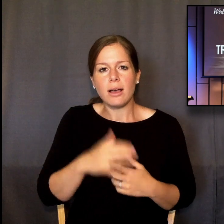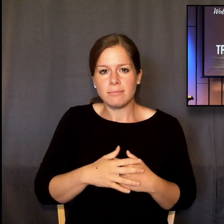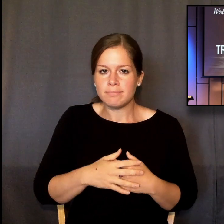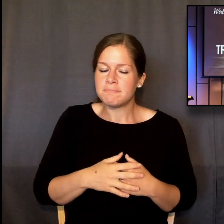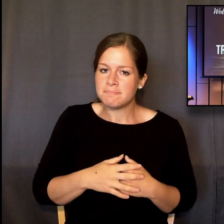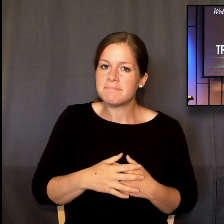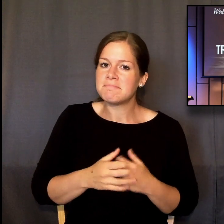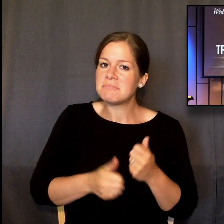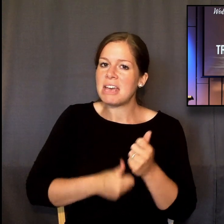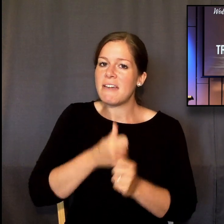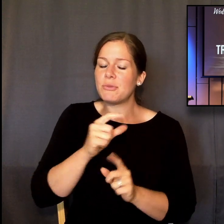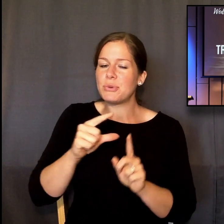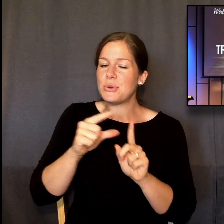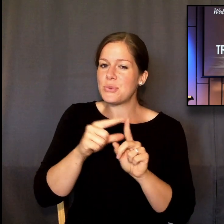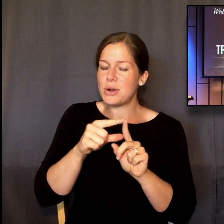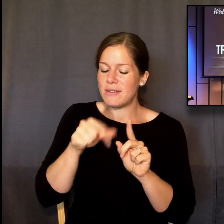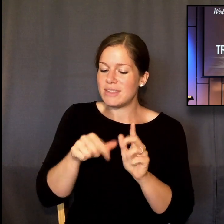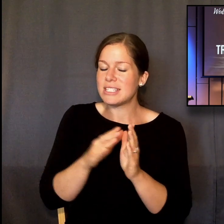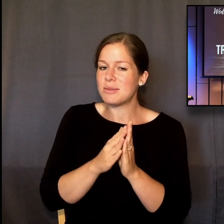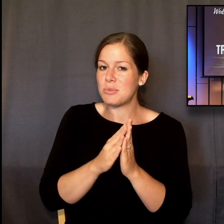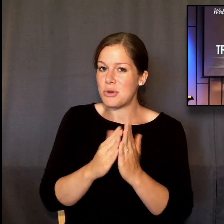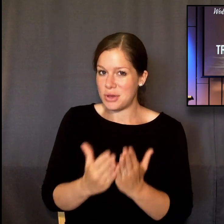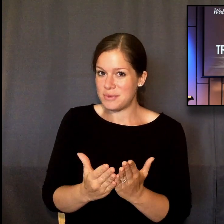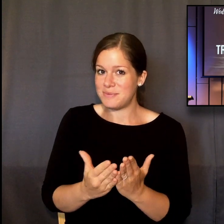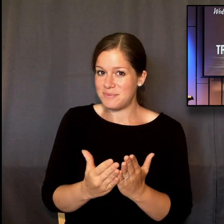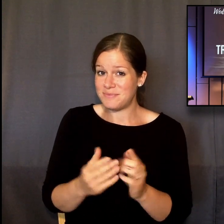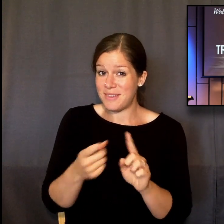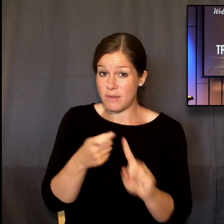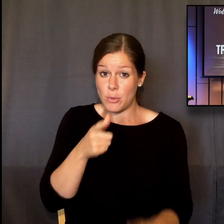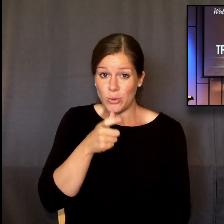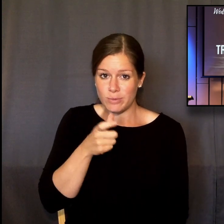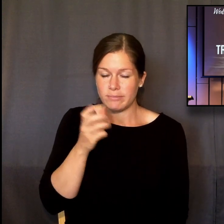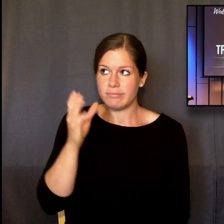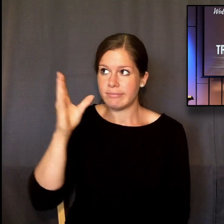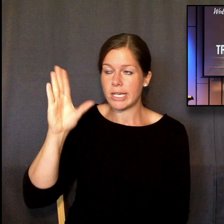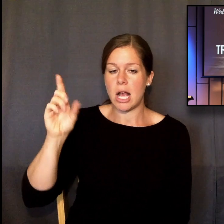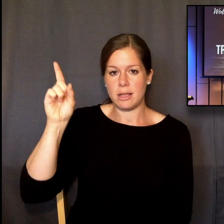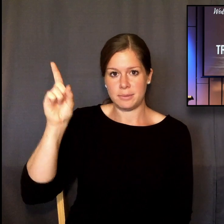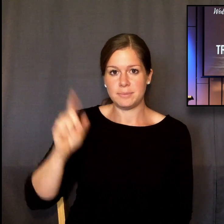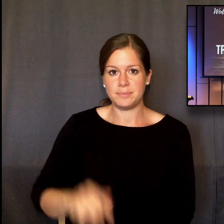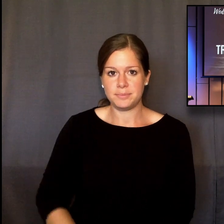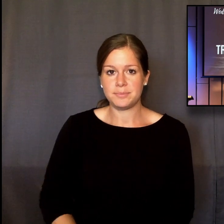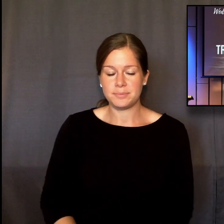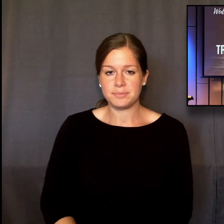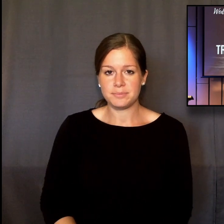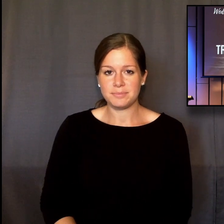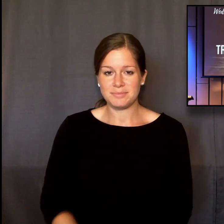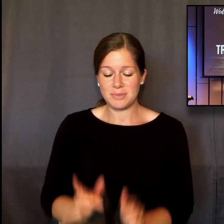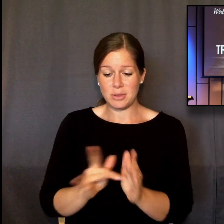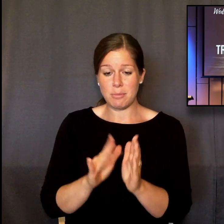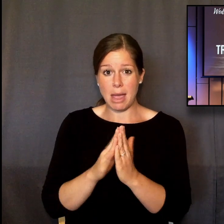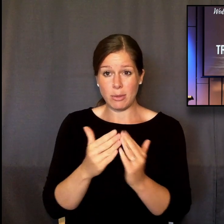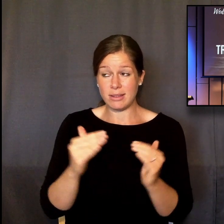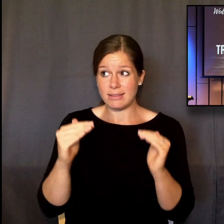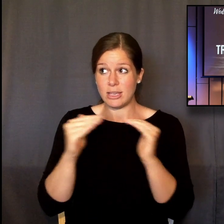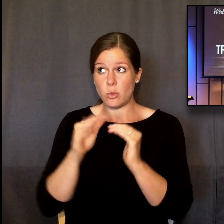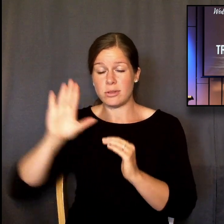every word of this book comes from God. When the Bible speaks, God speaks.